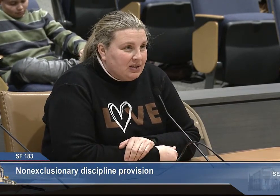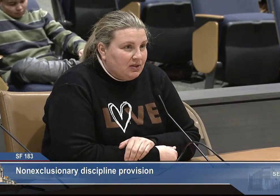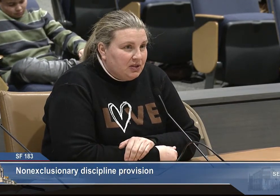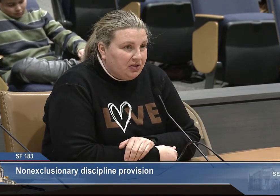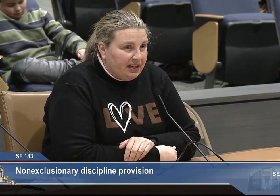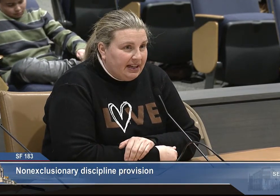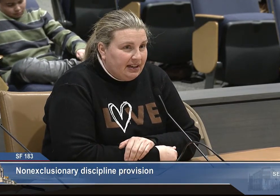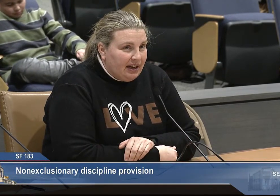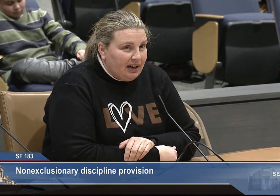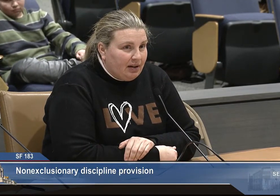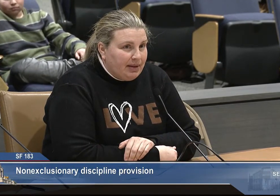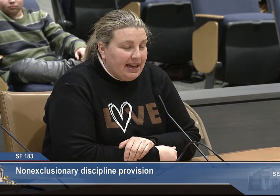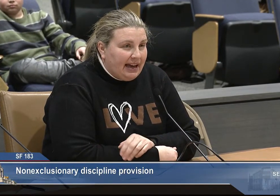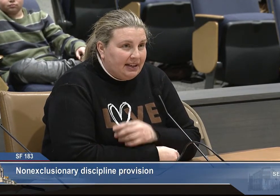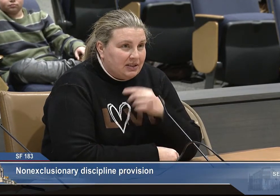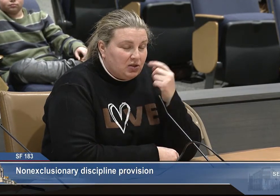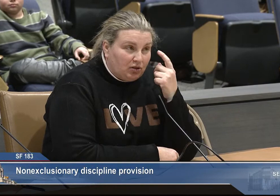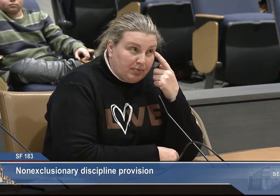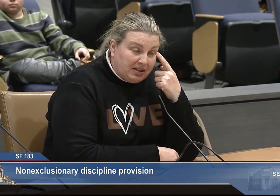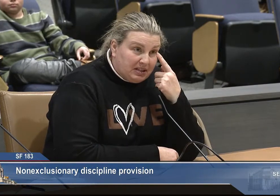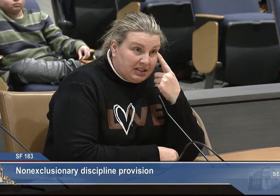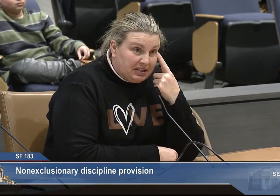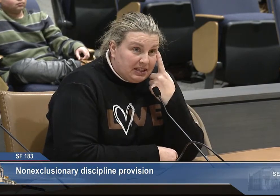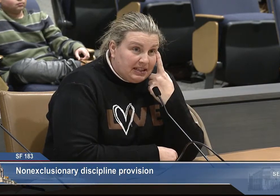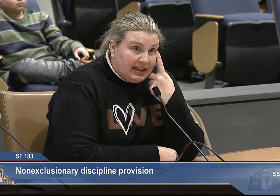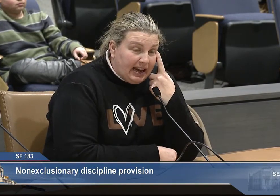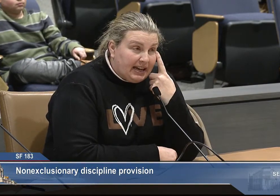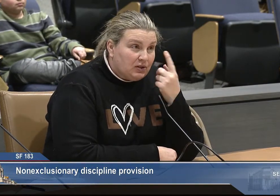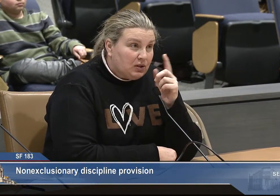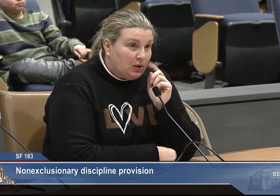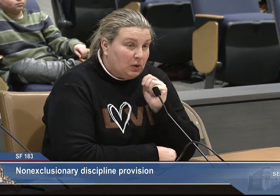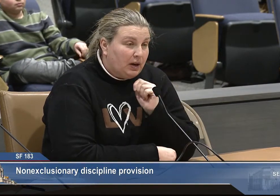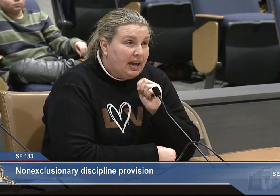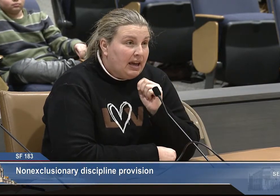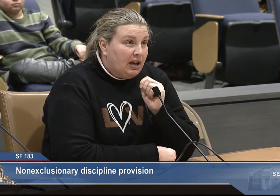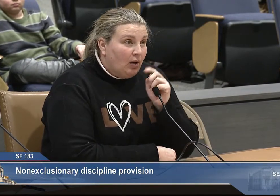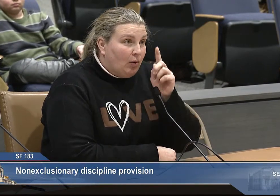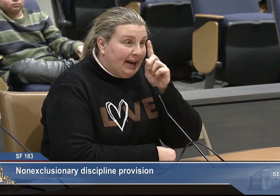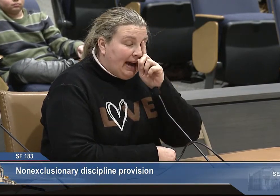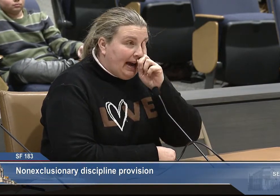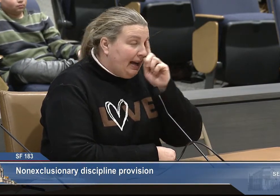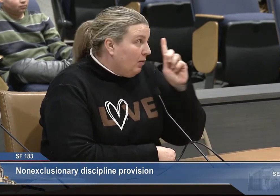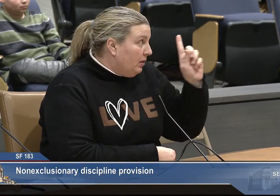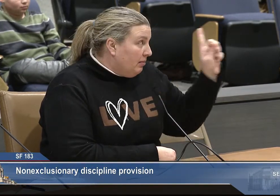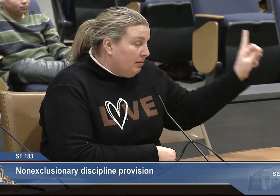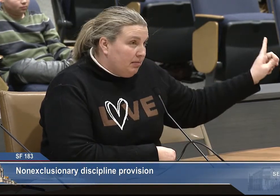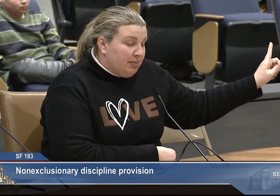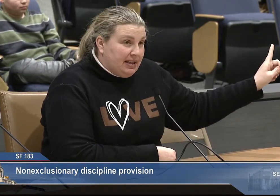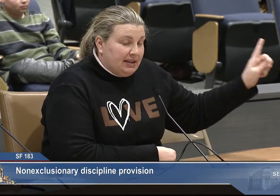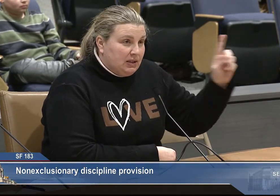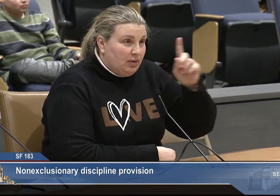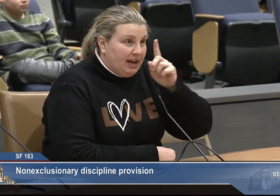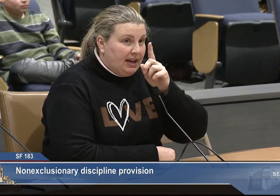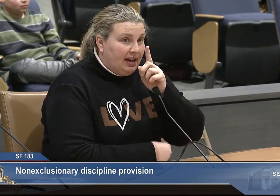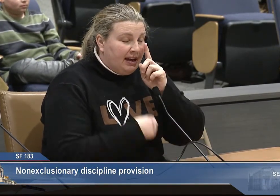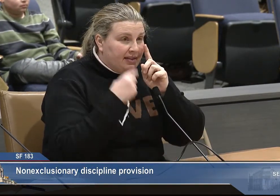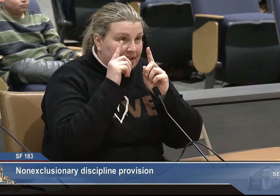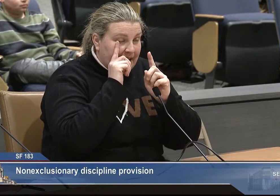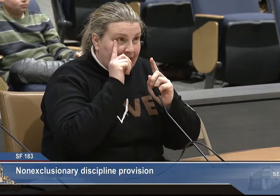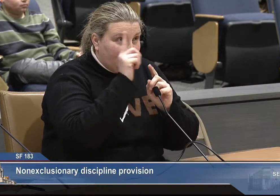surgery. He had a strabistus in his eyes, so one eye would be this way, and this eye